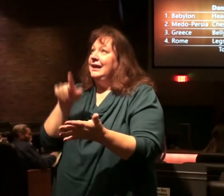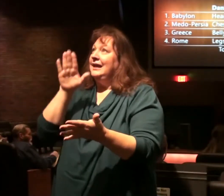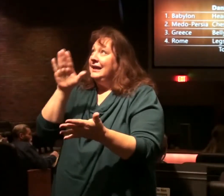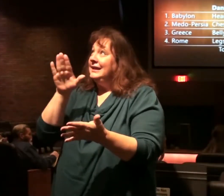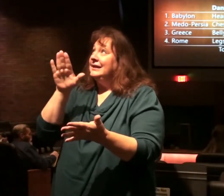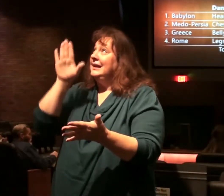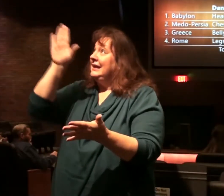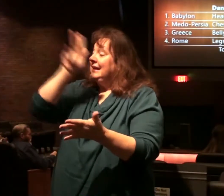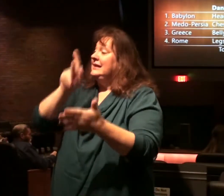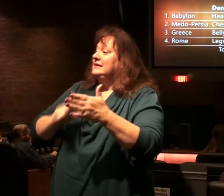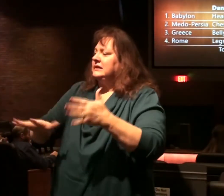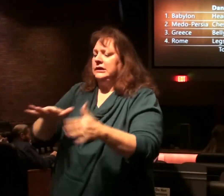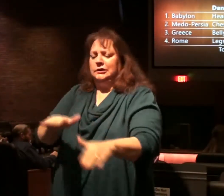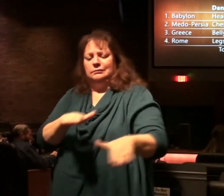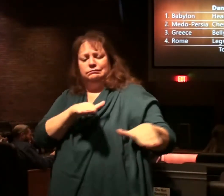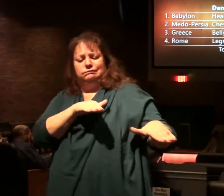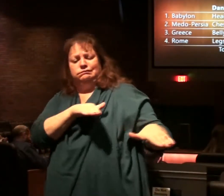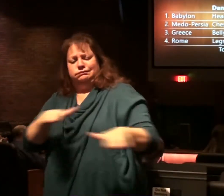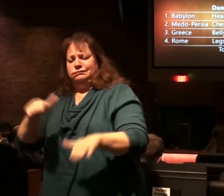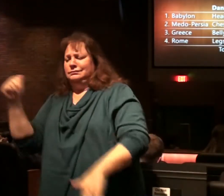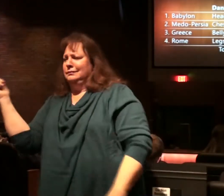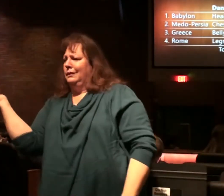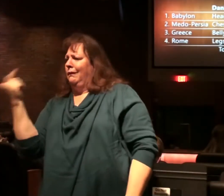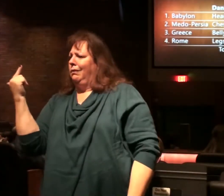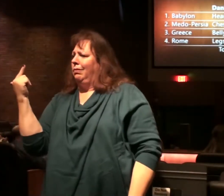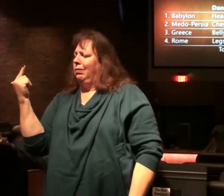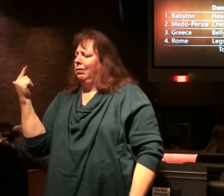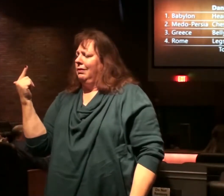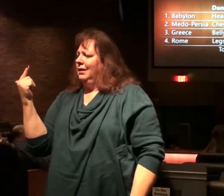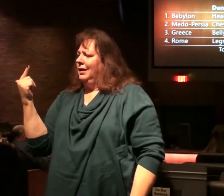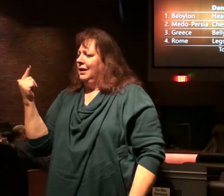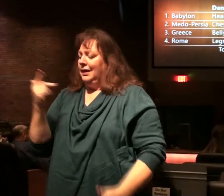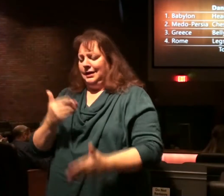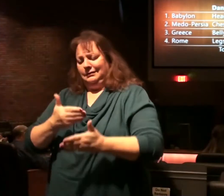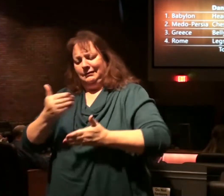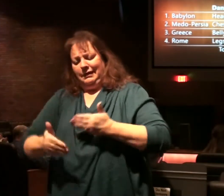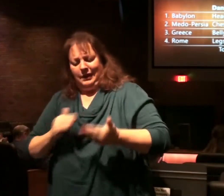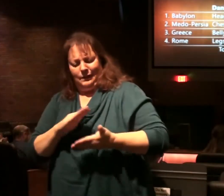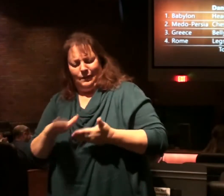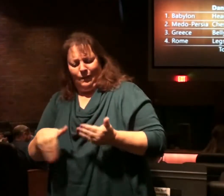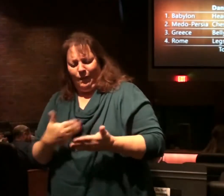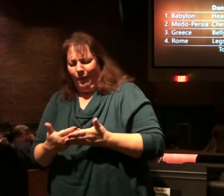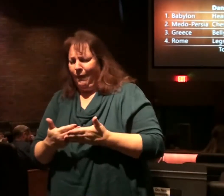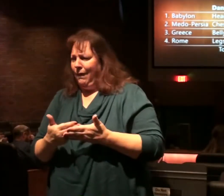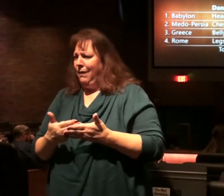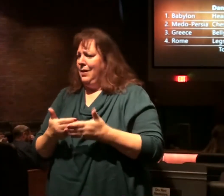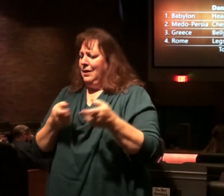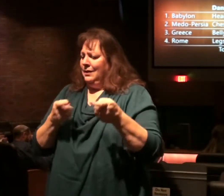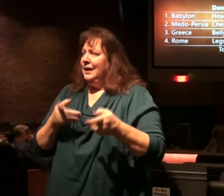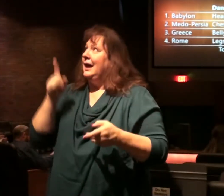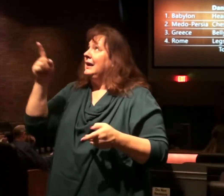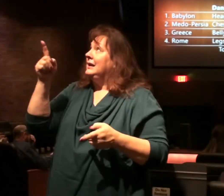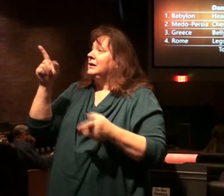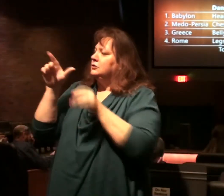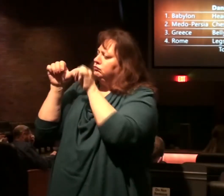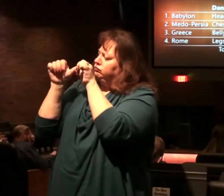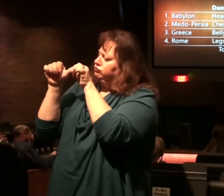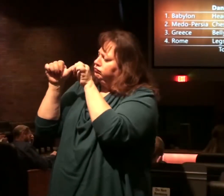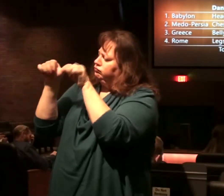to crush and destroy the other kingdoms. It will crush and put an end to all these kingdoms. It will endure forever.